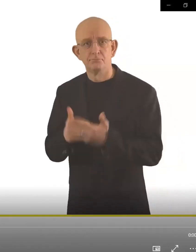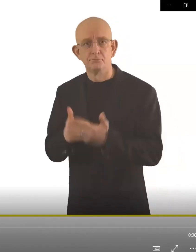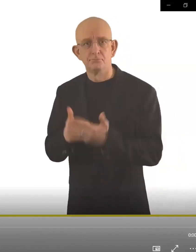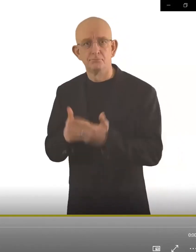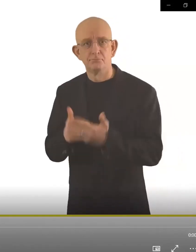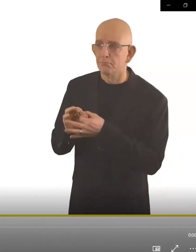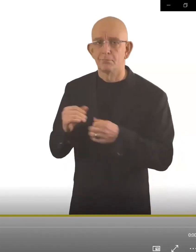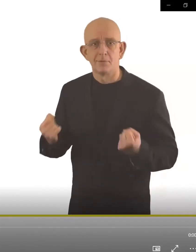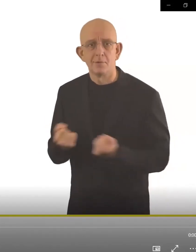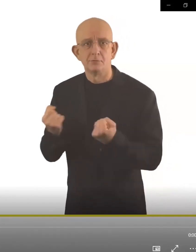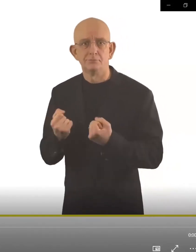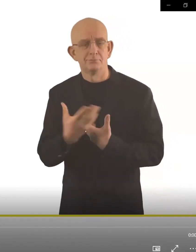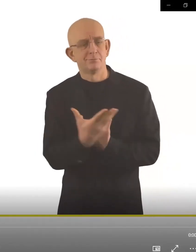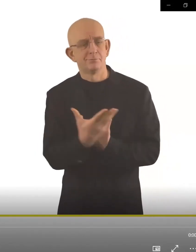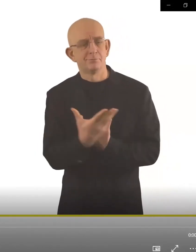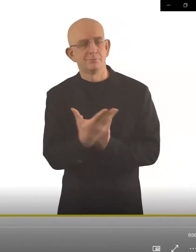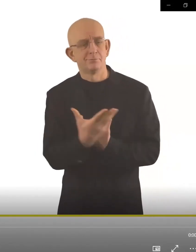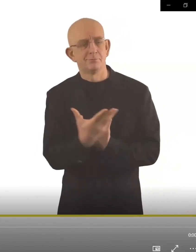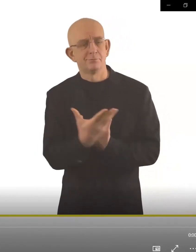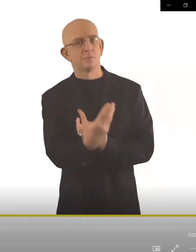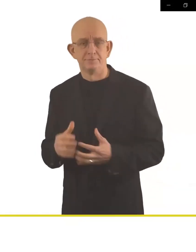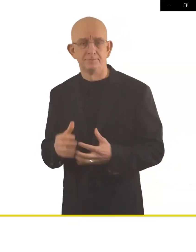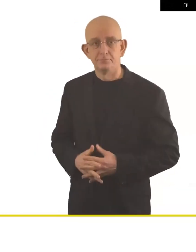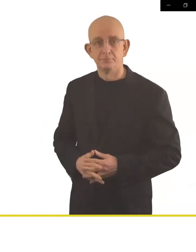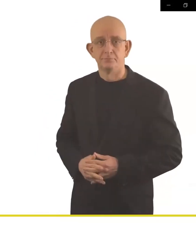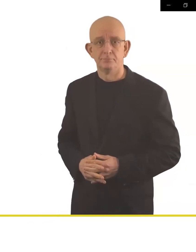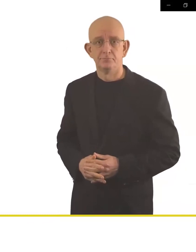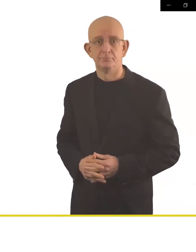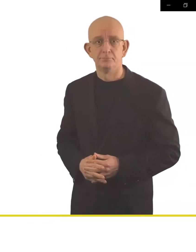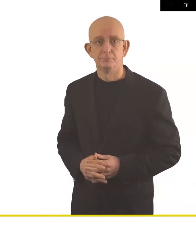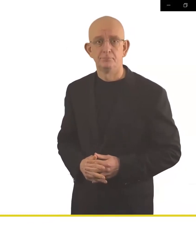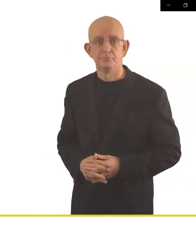action seven make humanitarian action inclusive